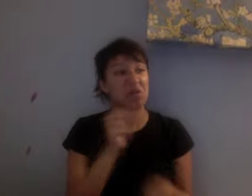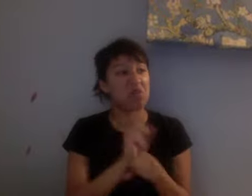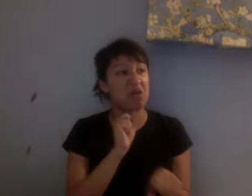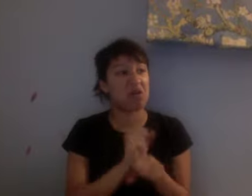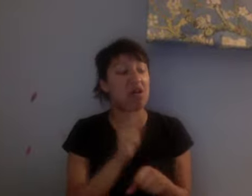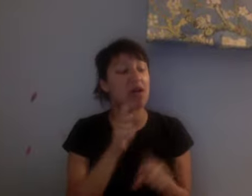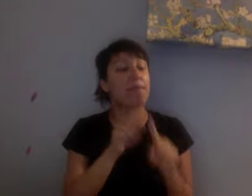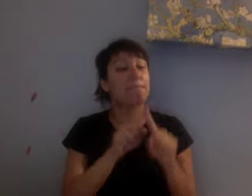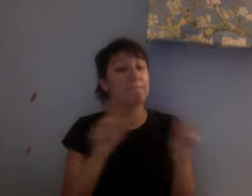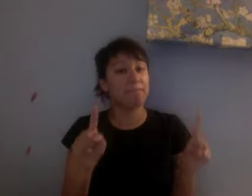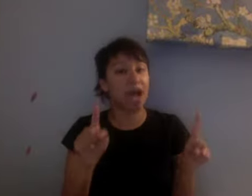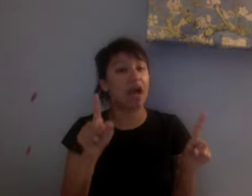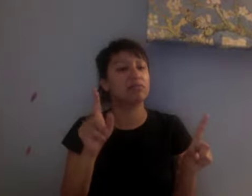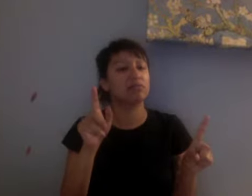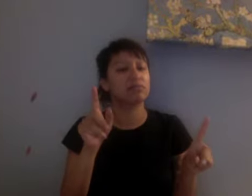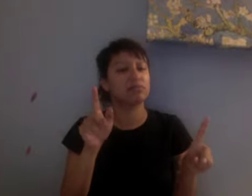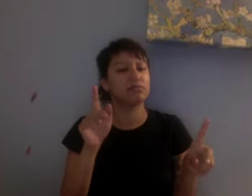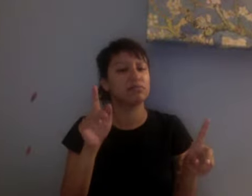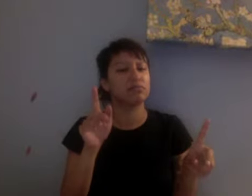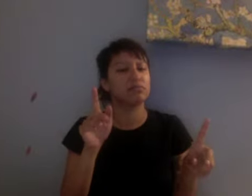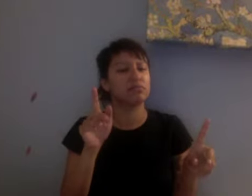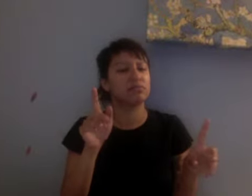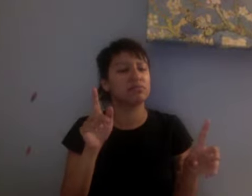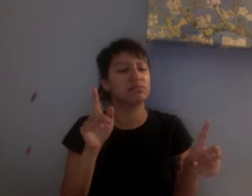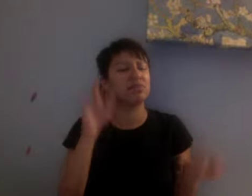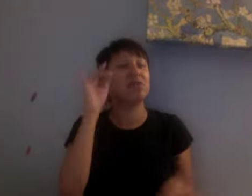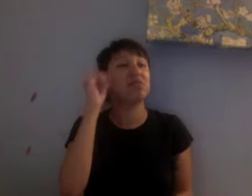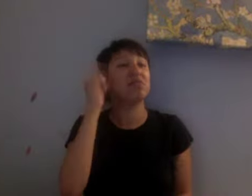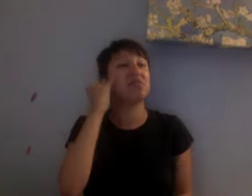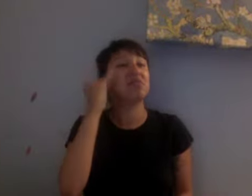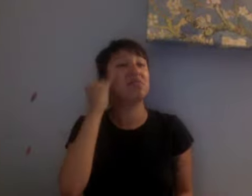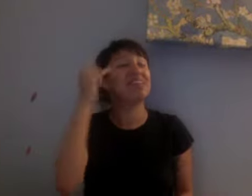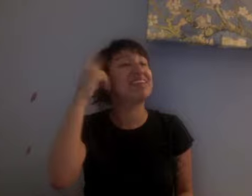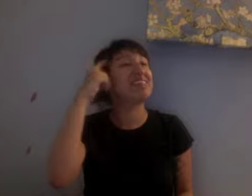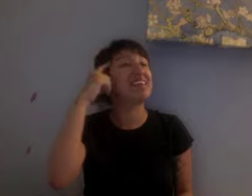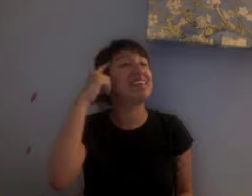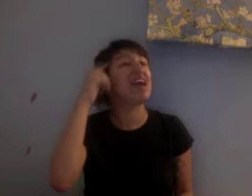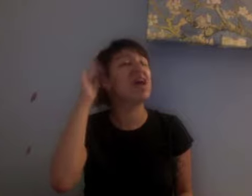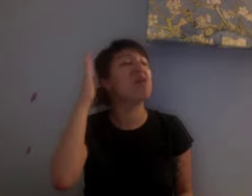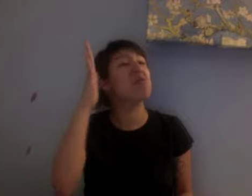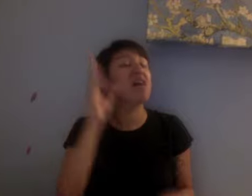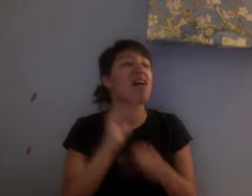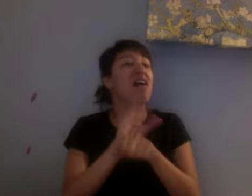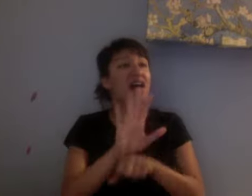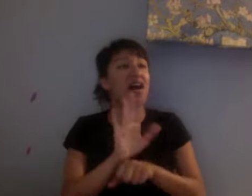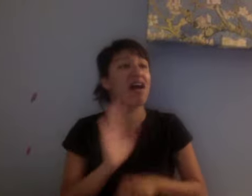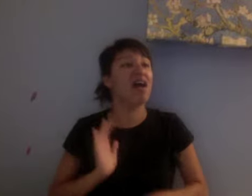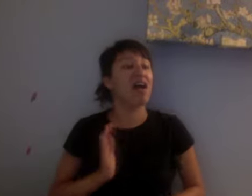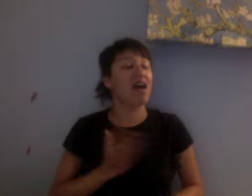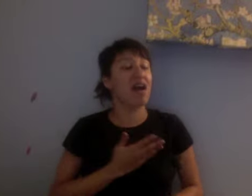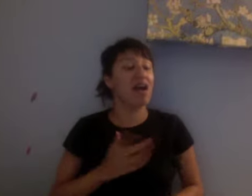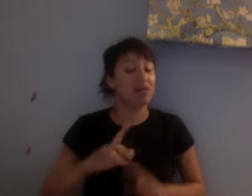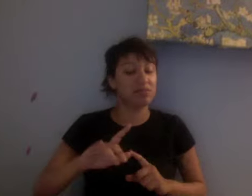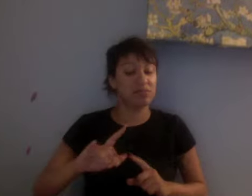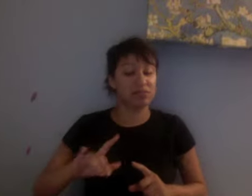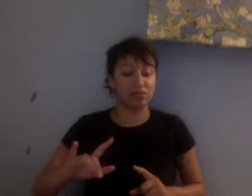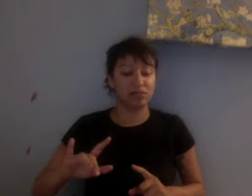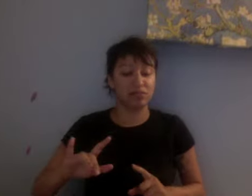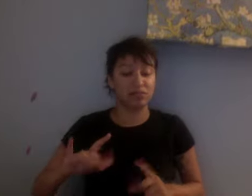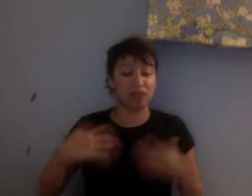you end up like really bad. That's the sense of what talking about. If you believe it's going to help you then maybe you will. Now is it really